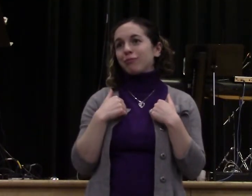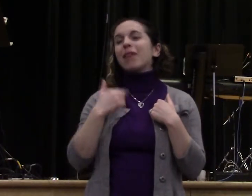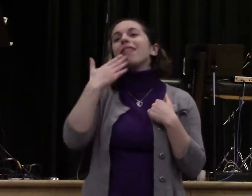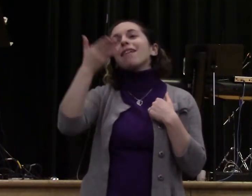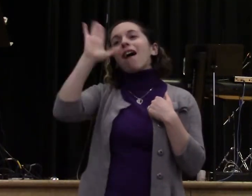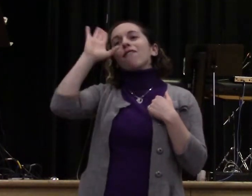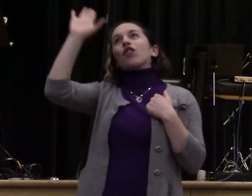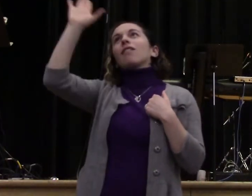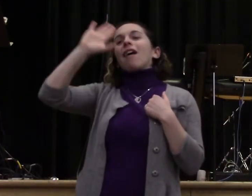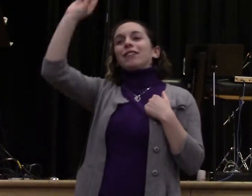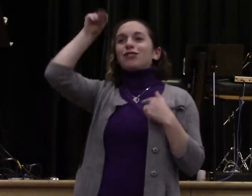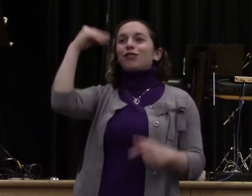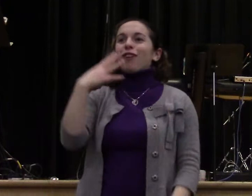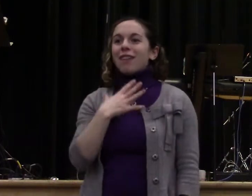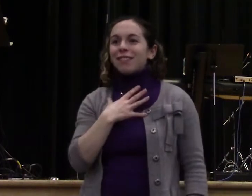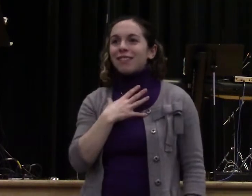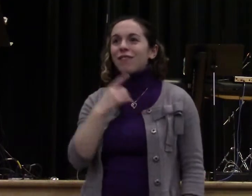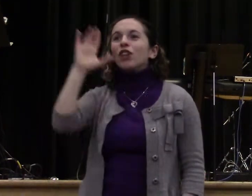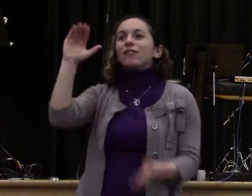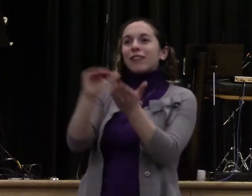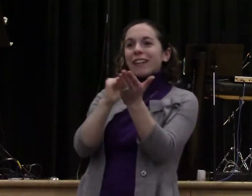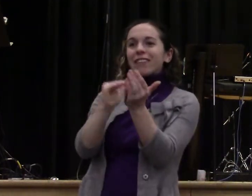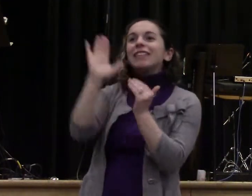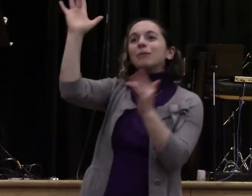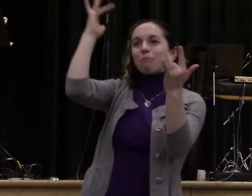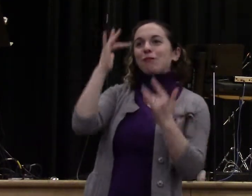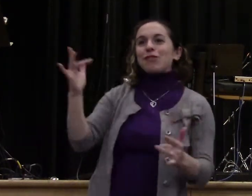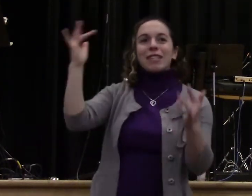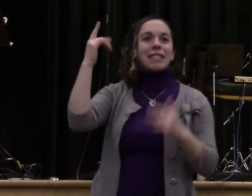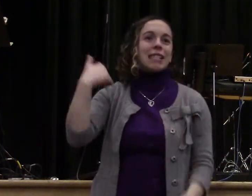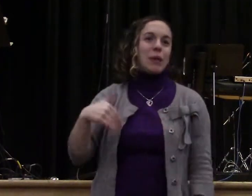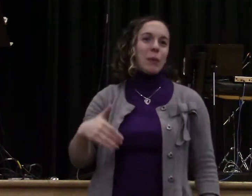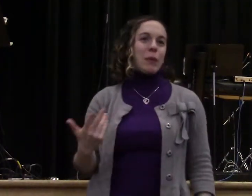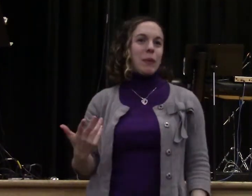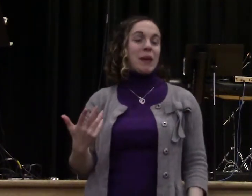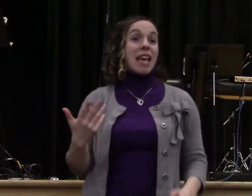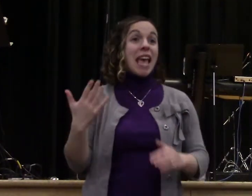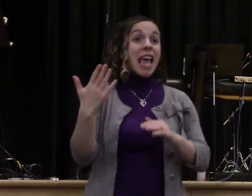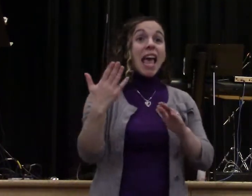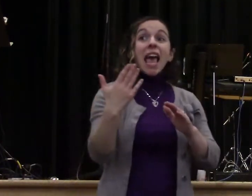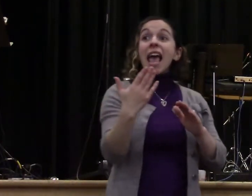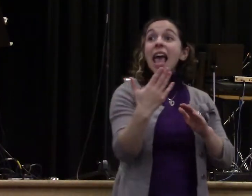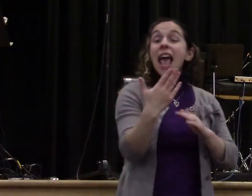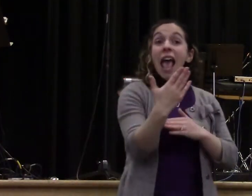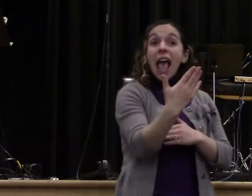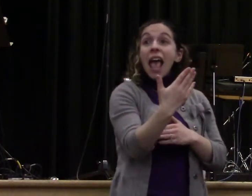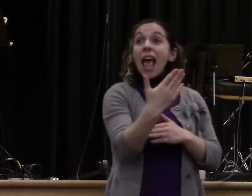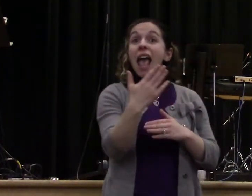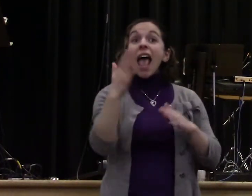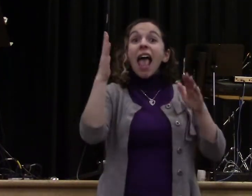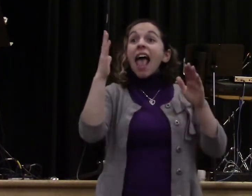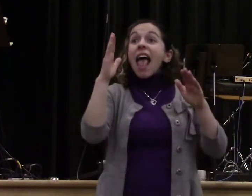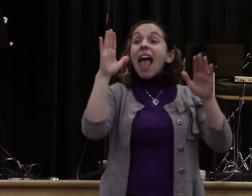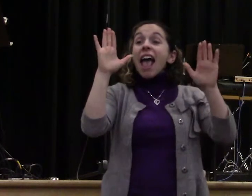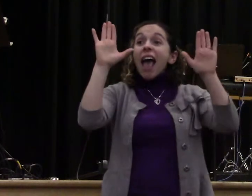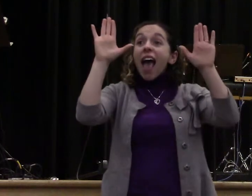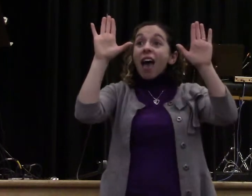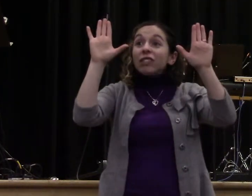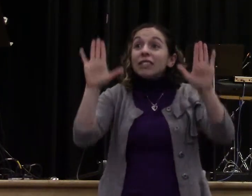Ralph. Hallelujah. Amen. God, you know every Sunday morning God gives Ralph chocolate. Eat your heart out. Seriously, somebody